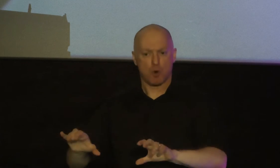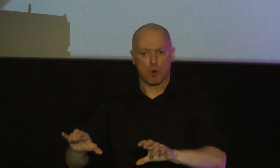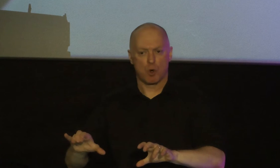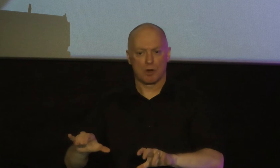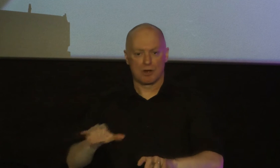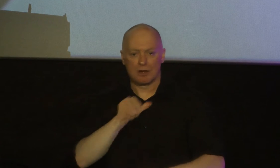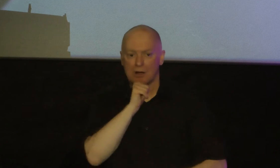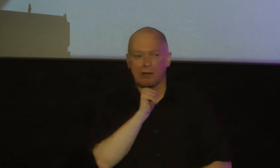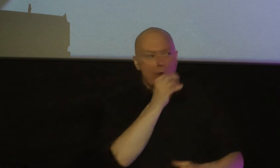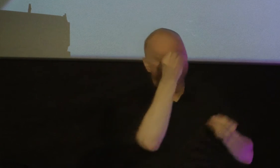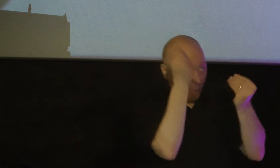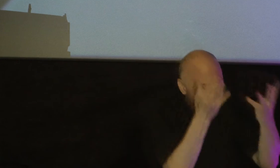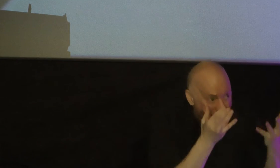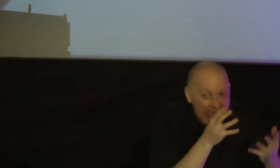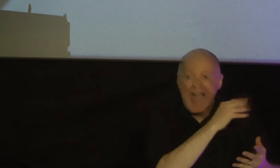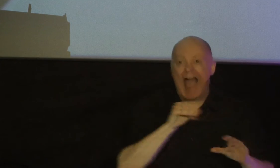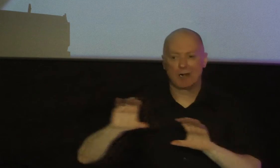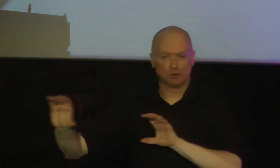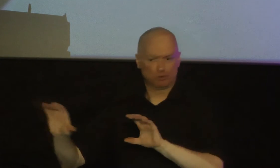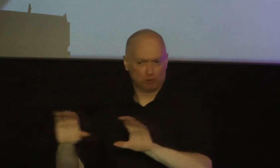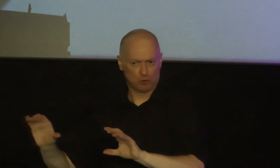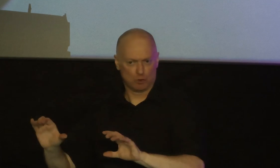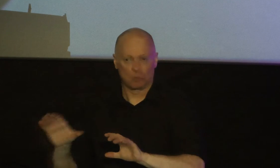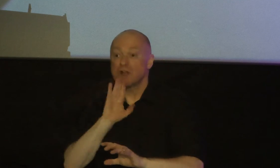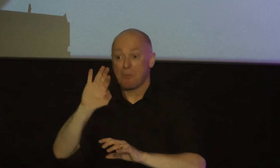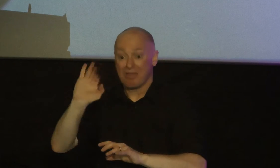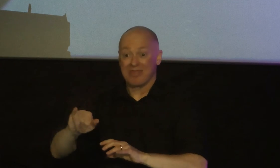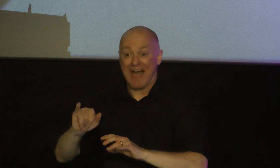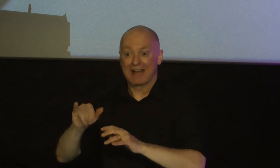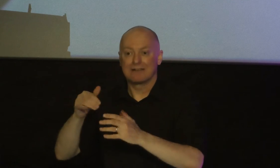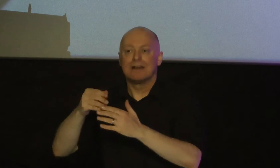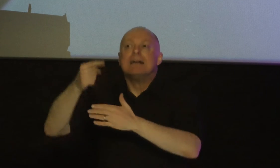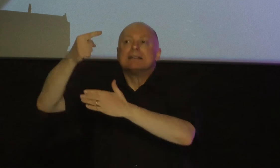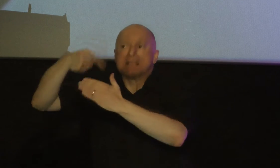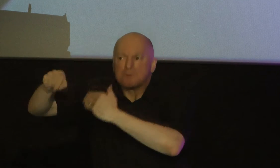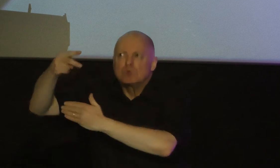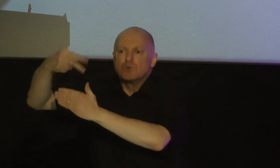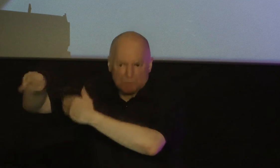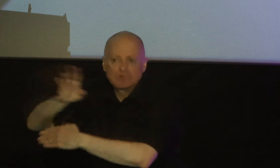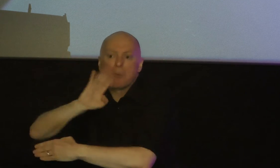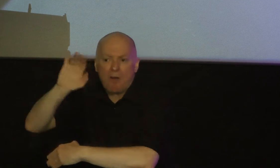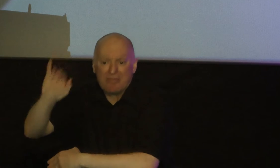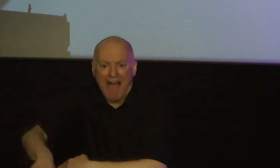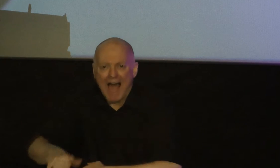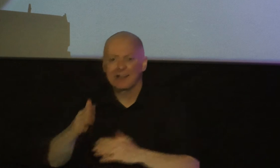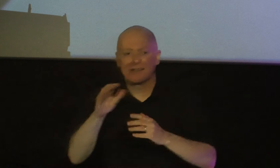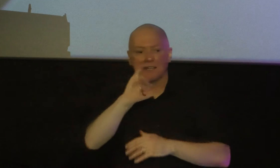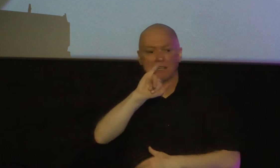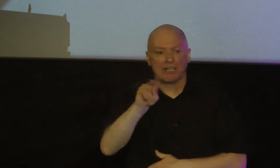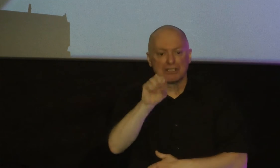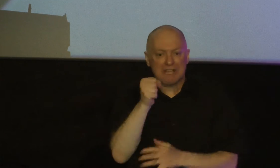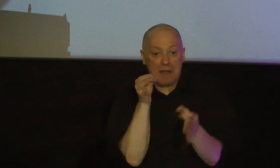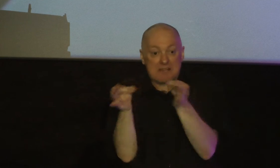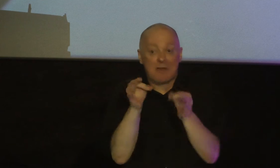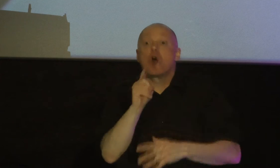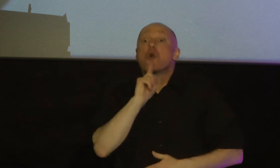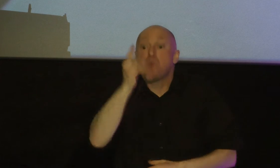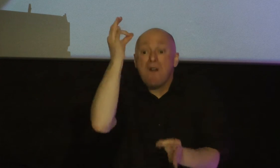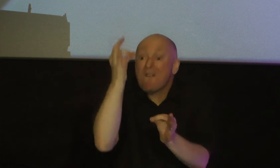that's what he's going to go on to talk about we're going to get there in the next weeks to come he's about to highlight that real faith is marked by obedience